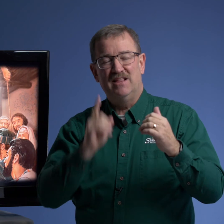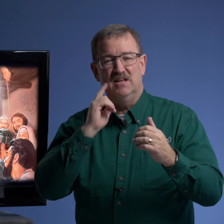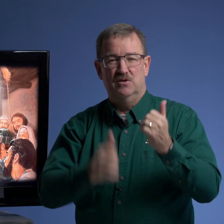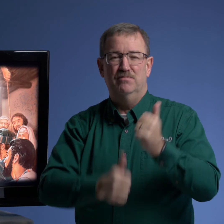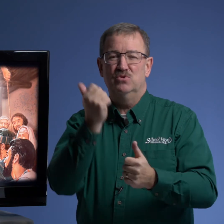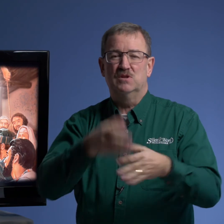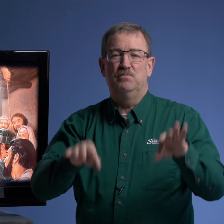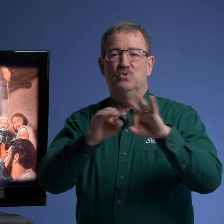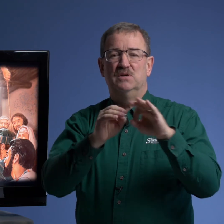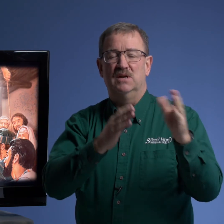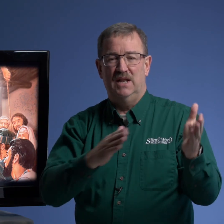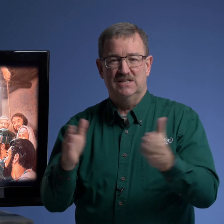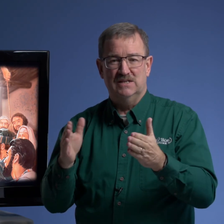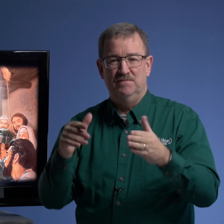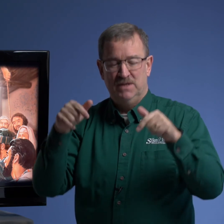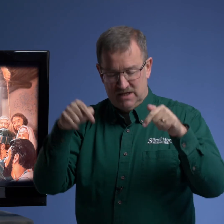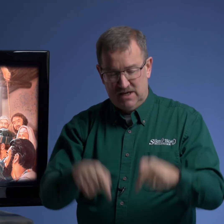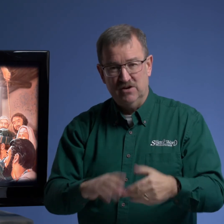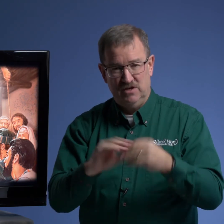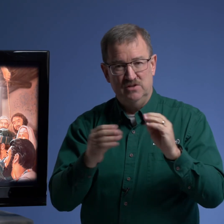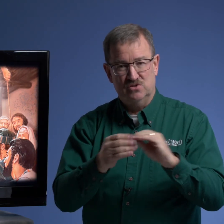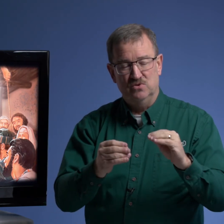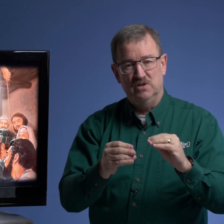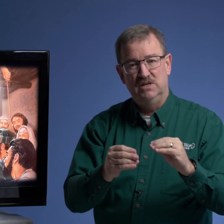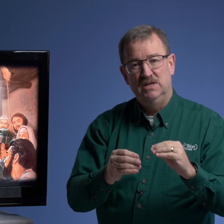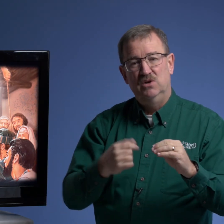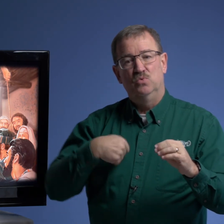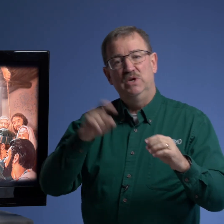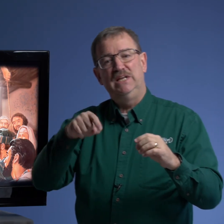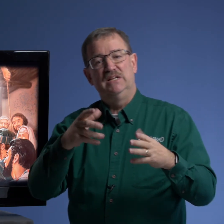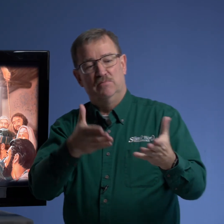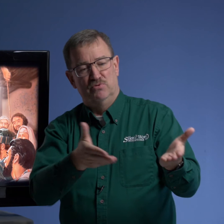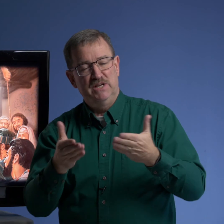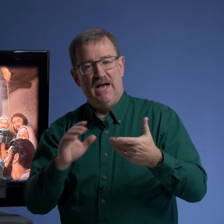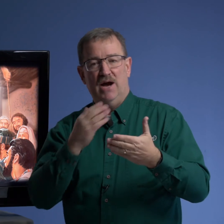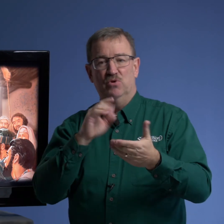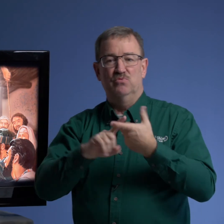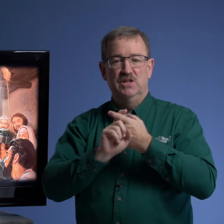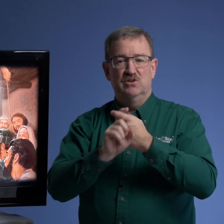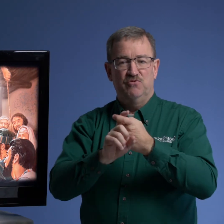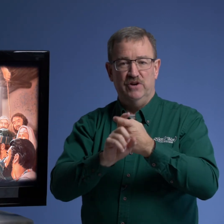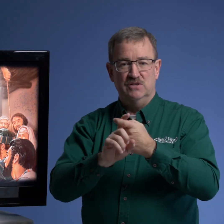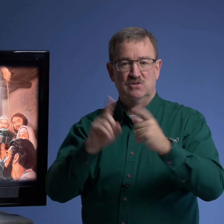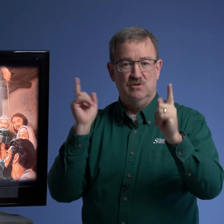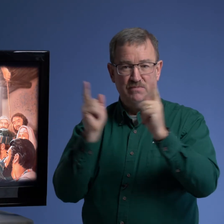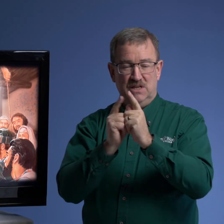think the most important lesson here in this story we need to bring our really good friends to meet